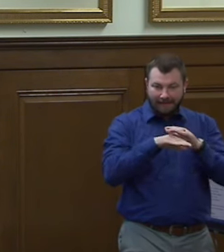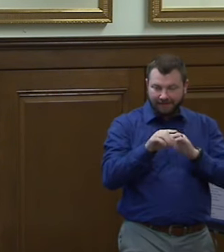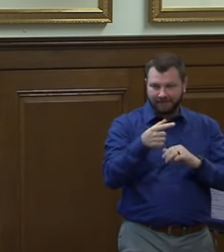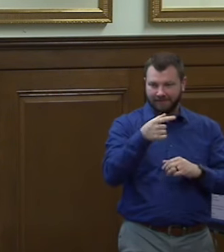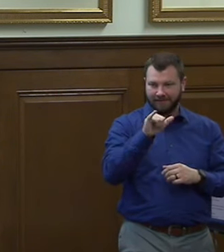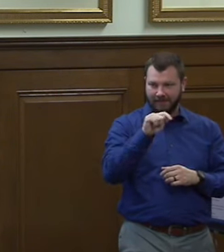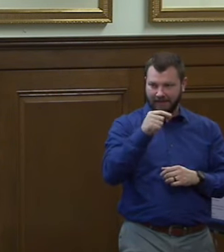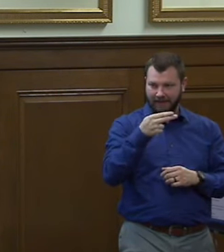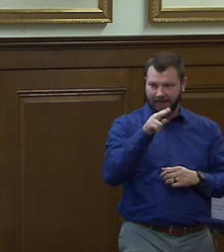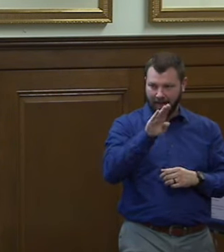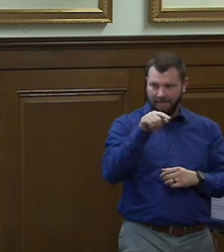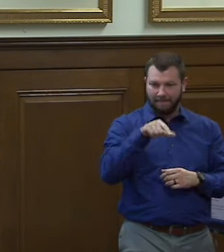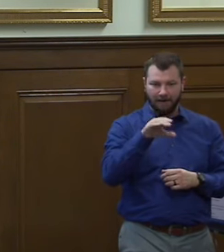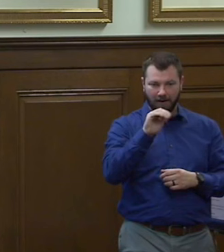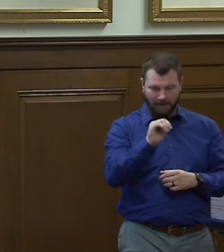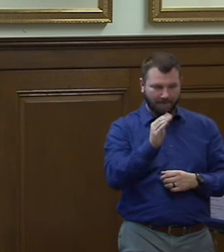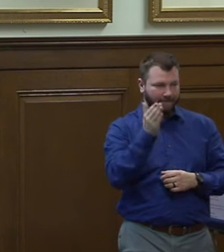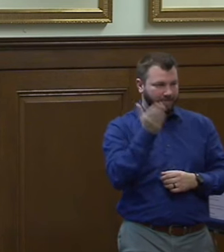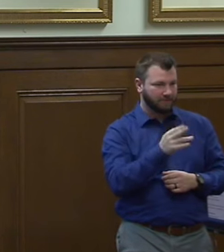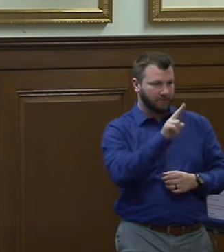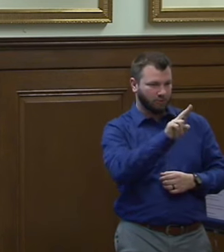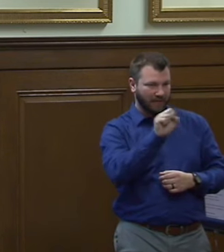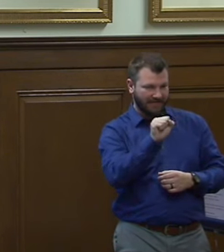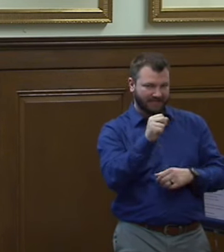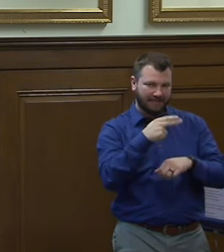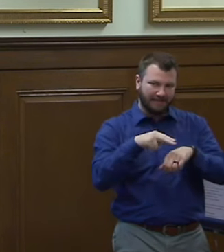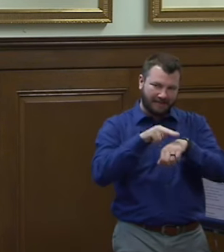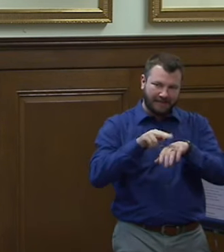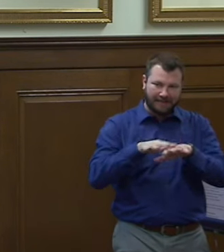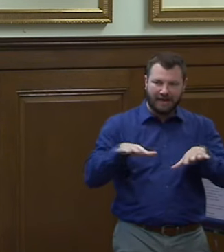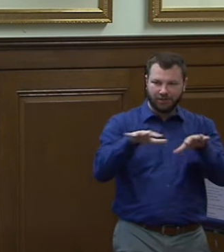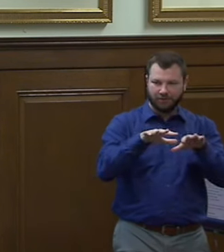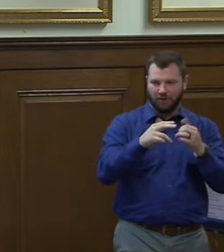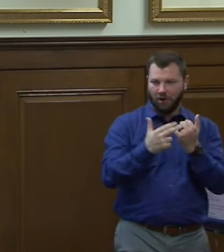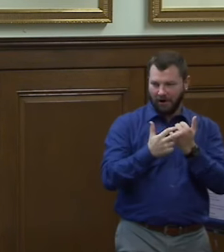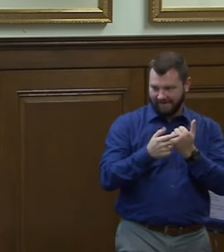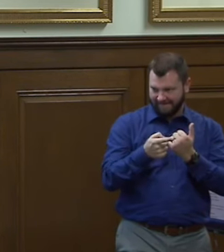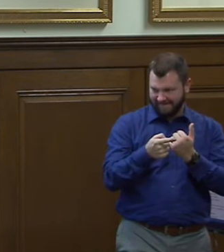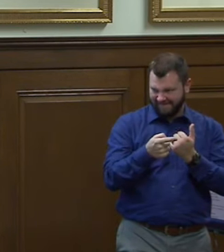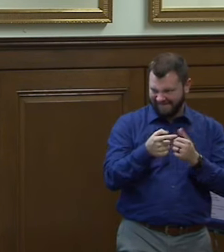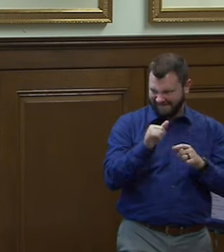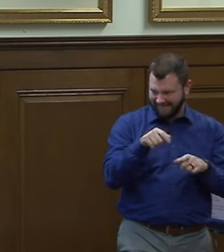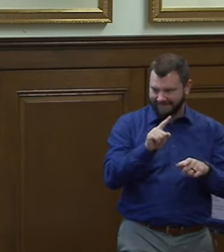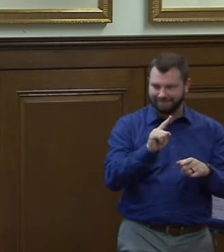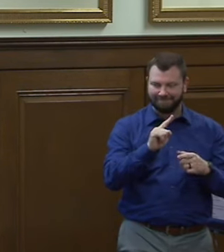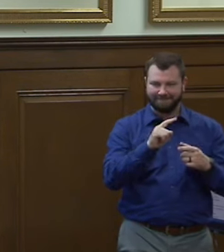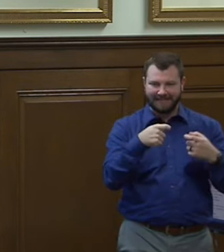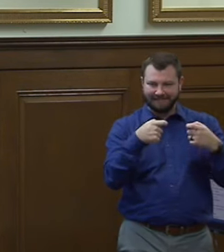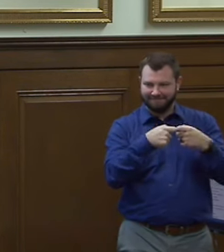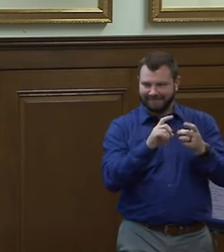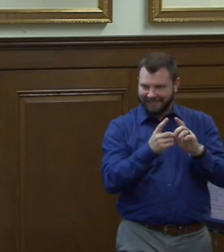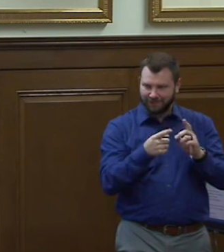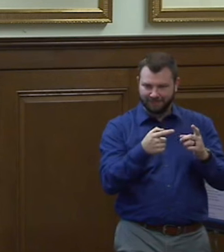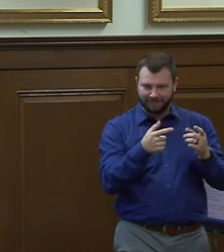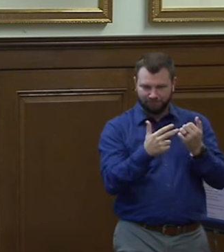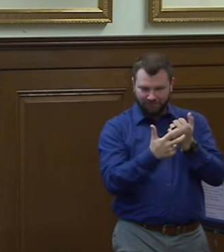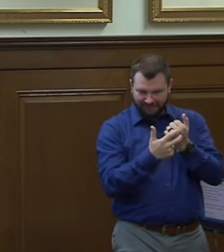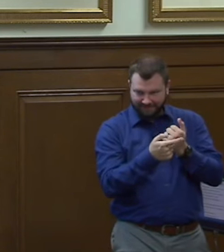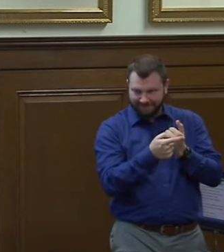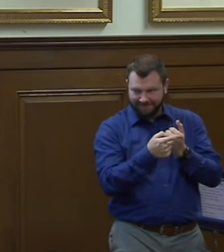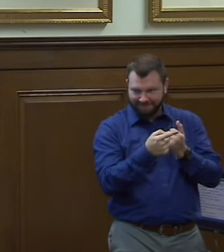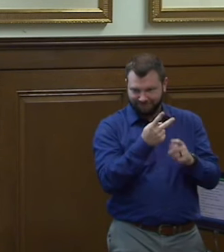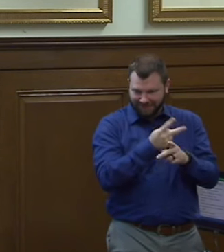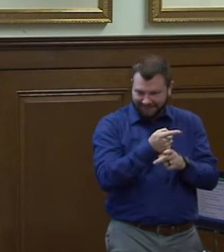.com slash us national archives that's where the digital preservation repos